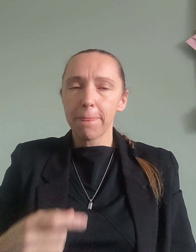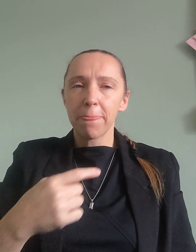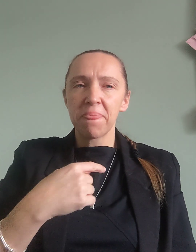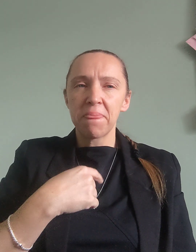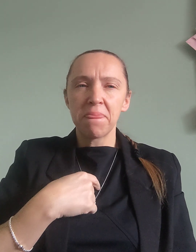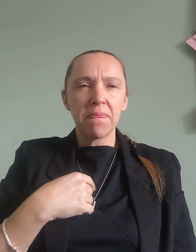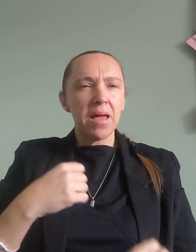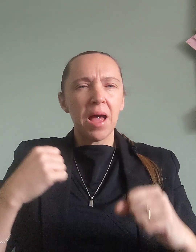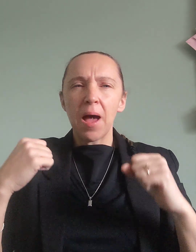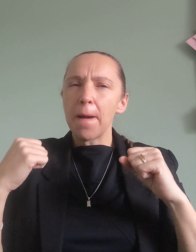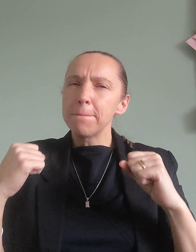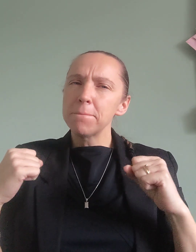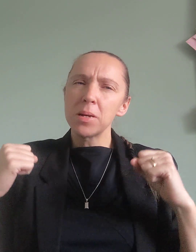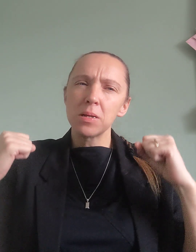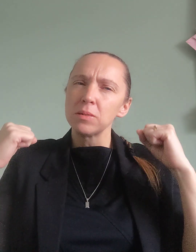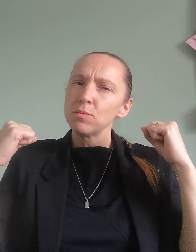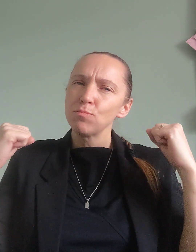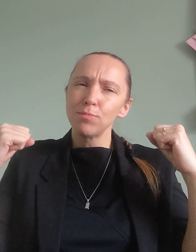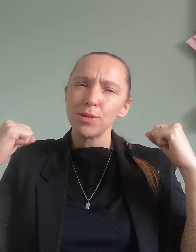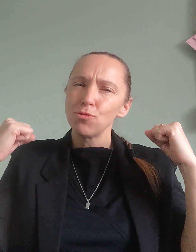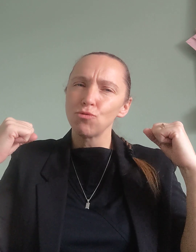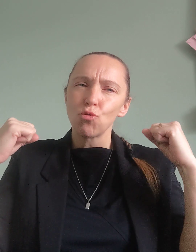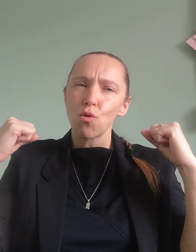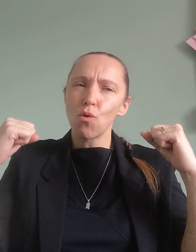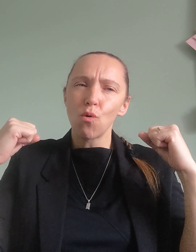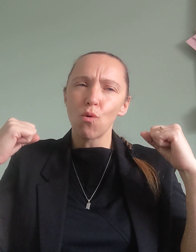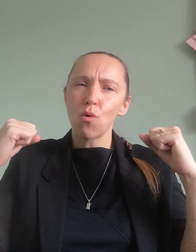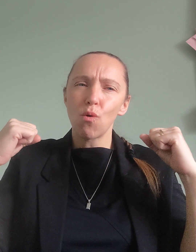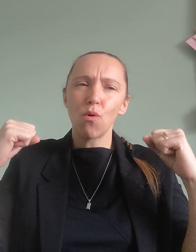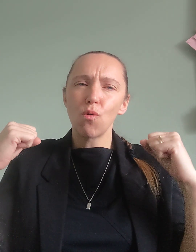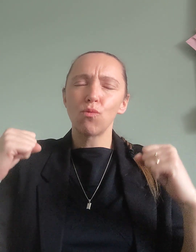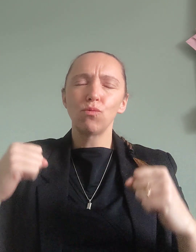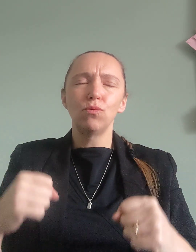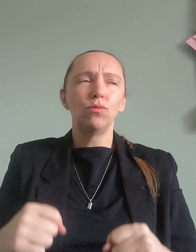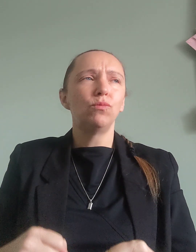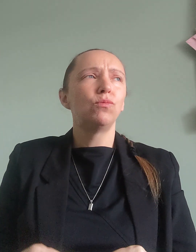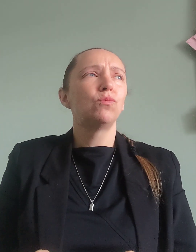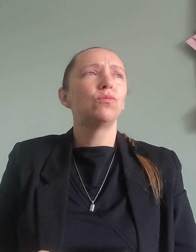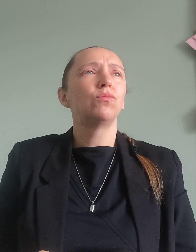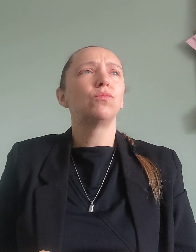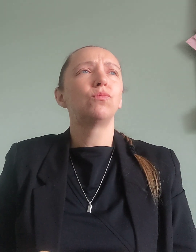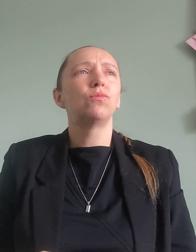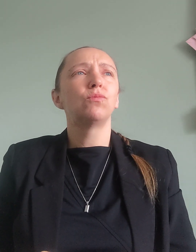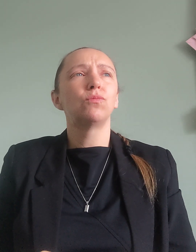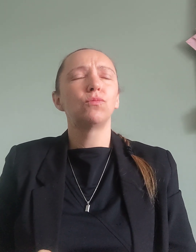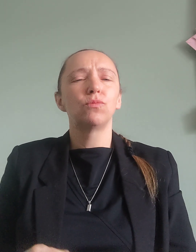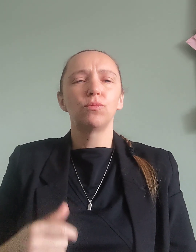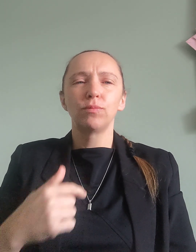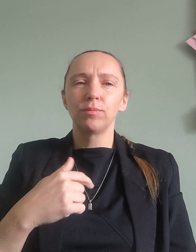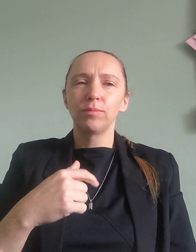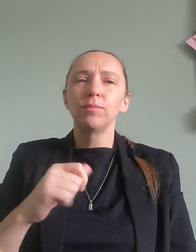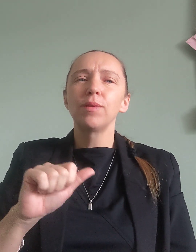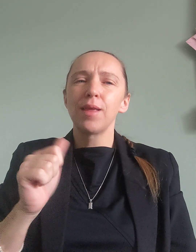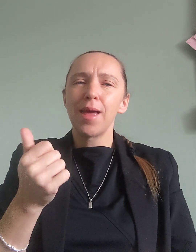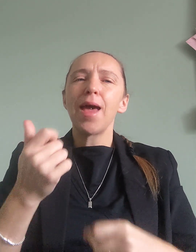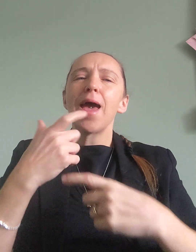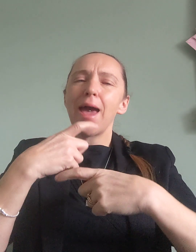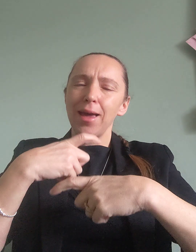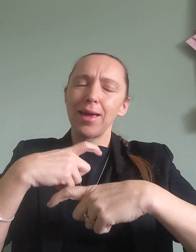I must disclose, and